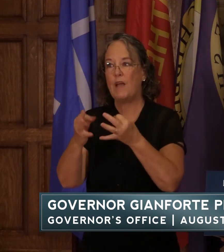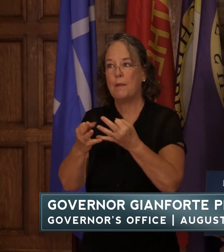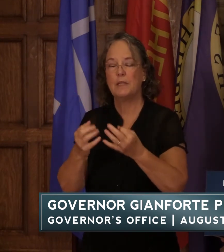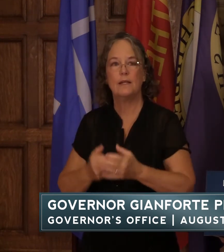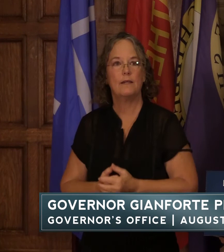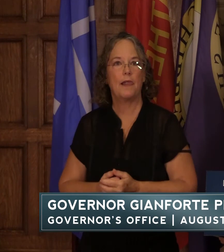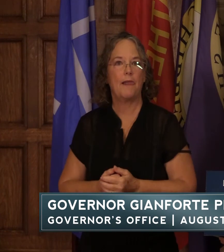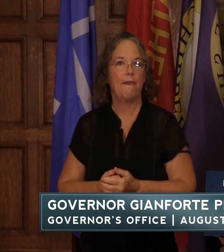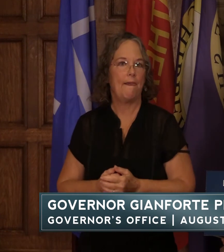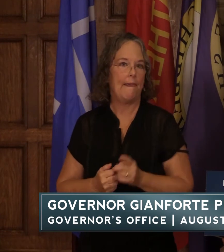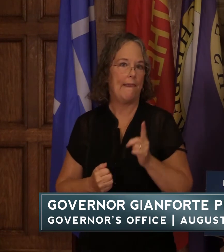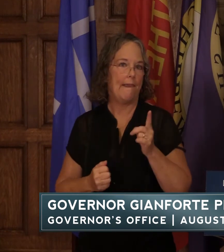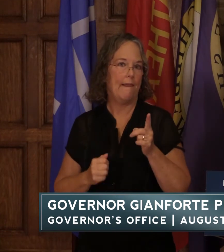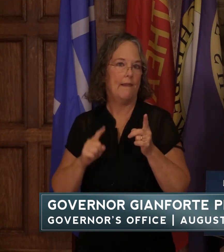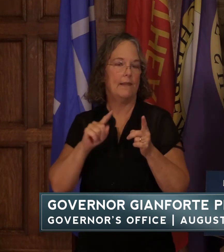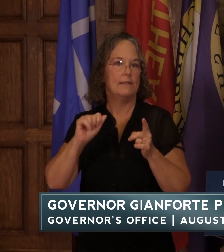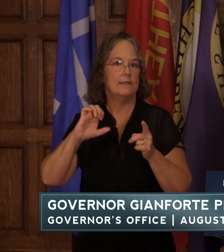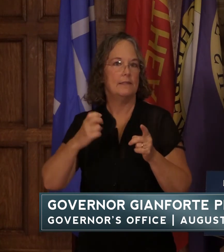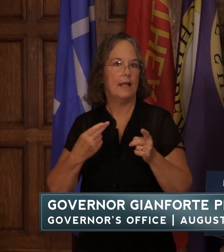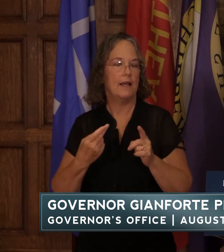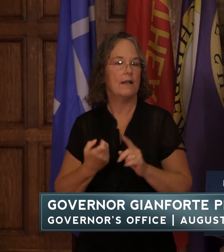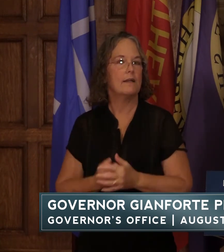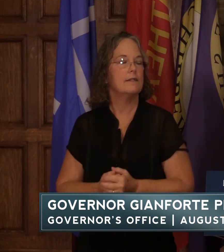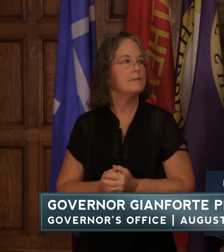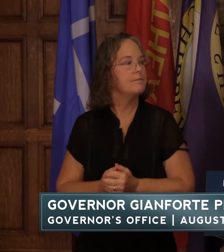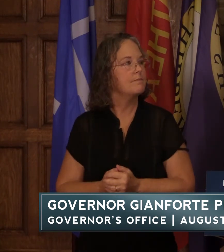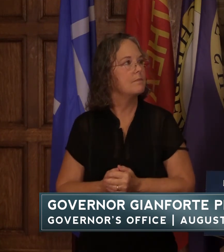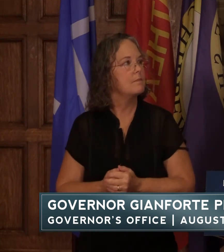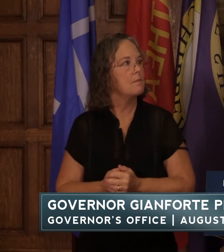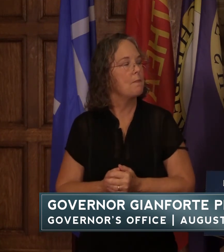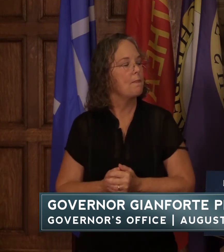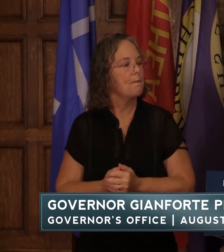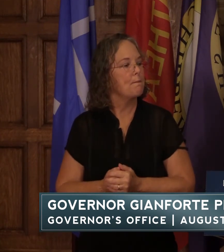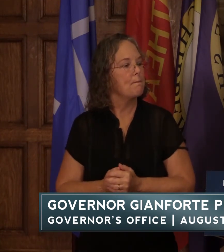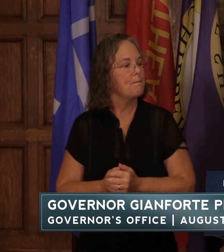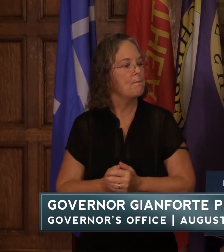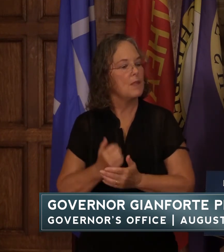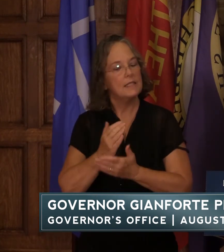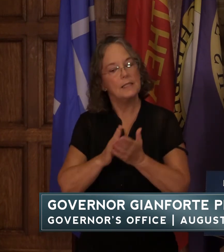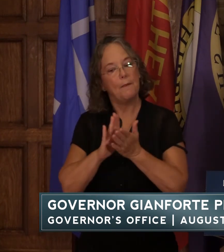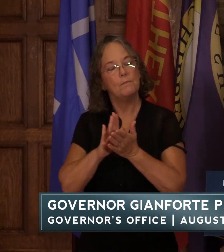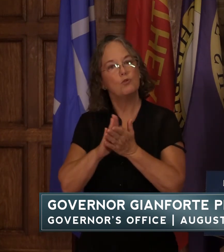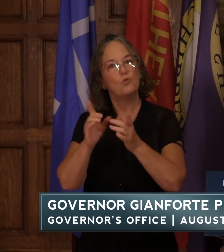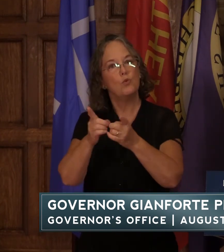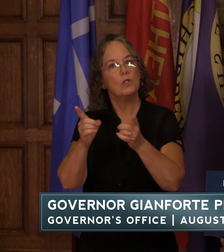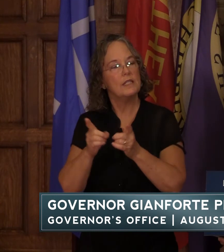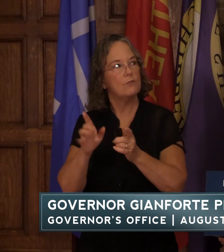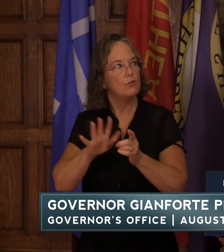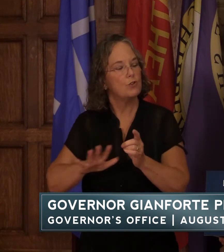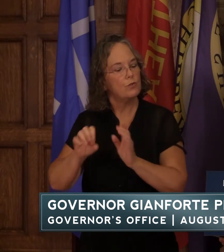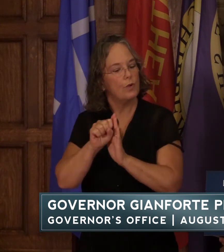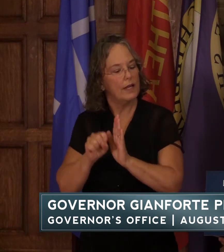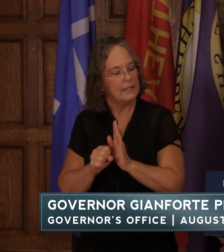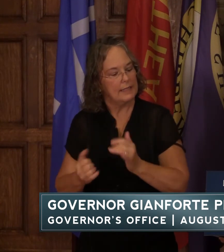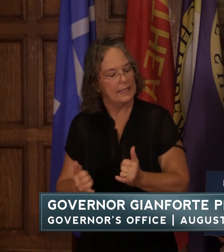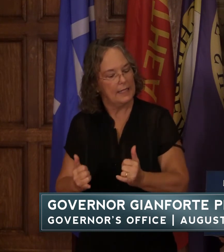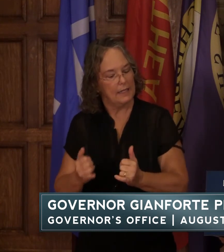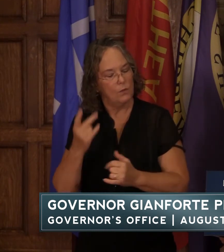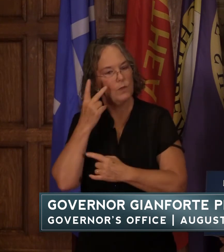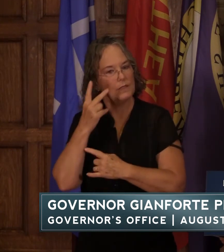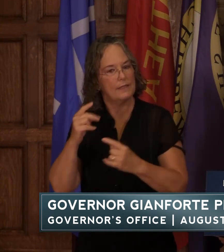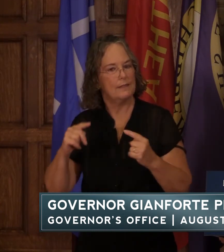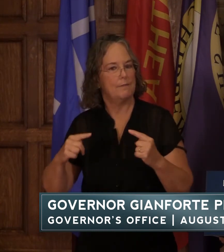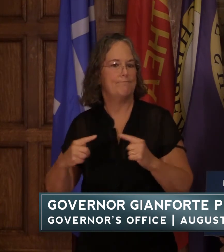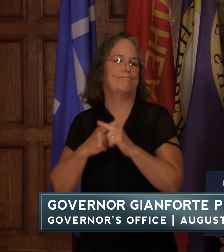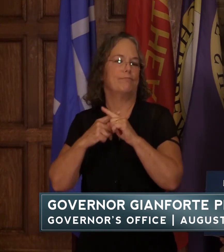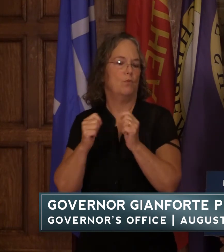zach governor zach caplan montana right now with some of the school districts around the state right now we're seeing uh some confrontations